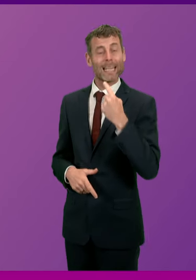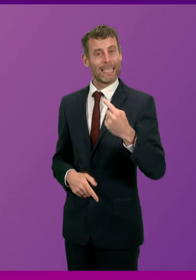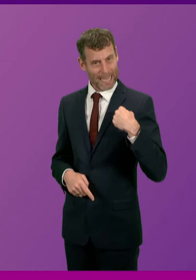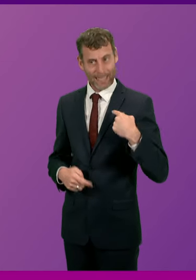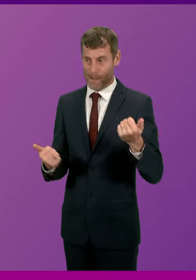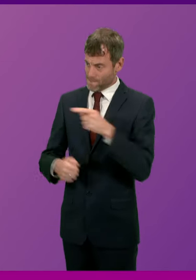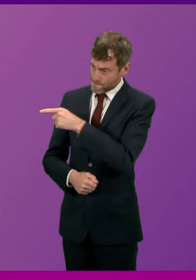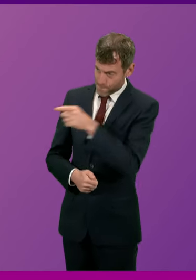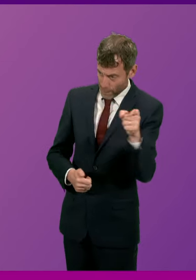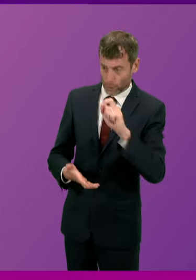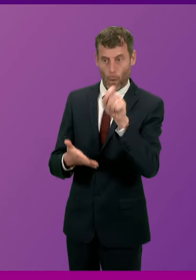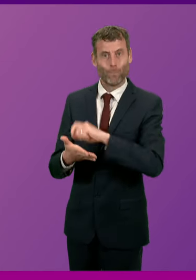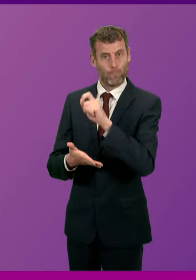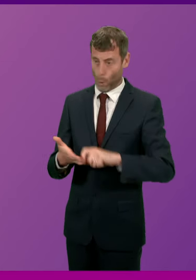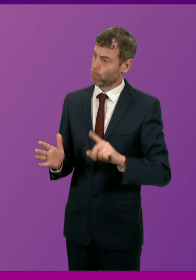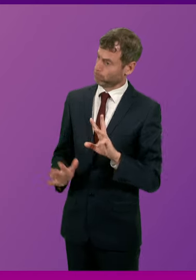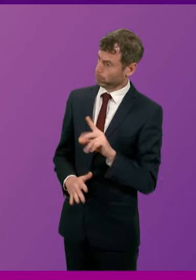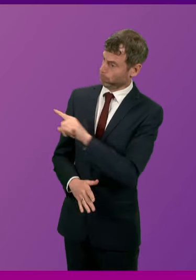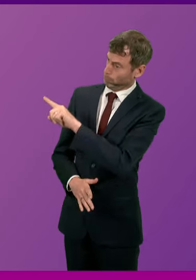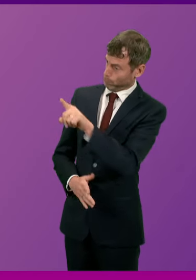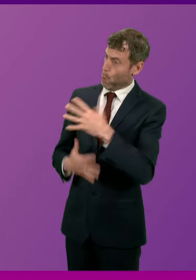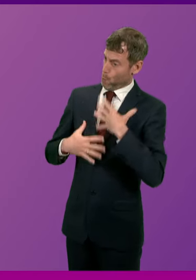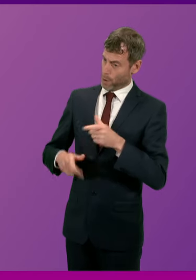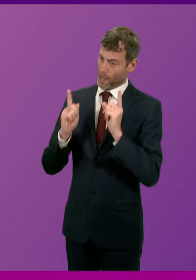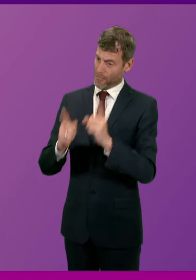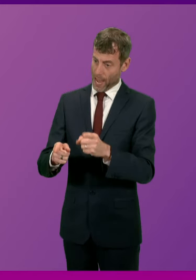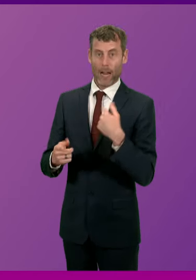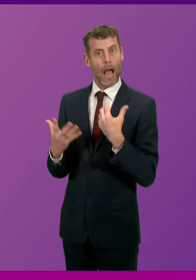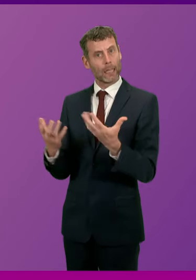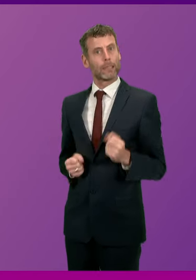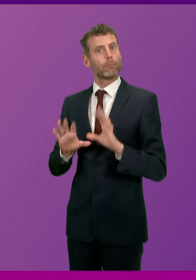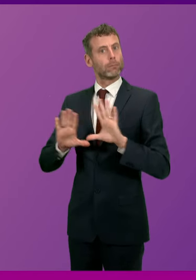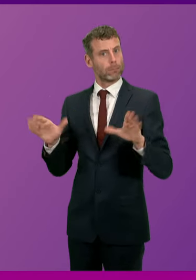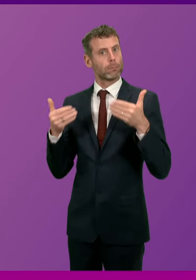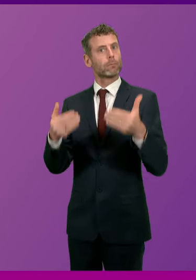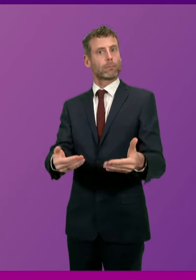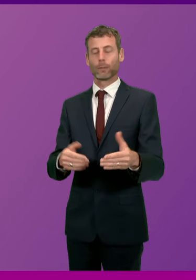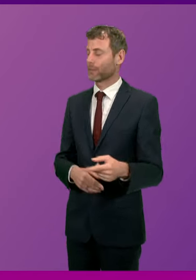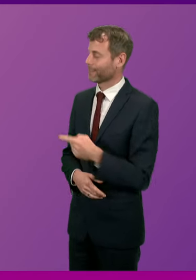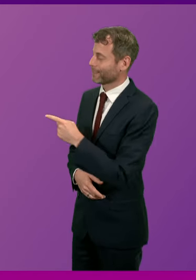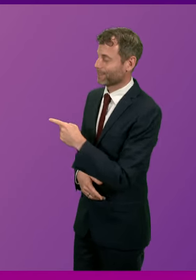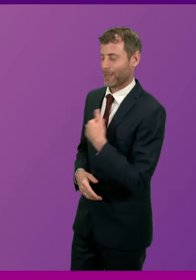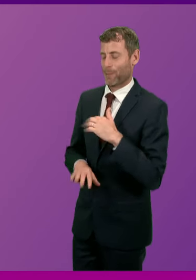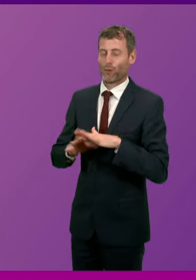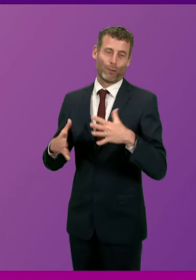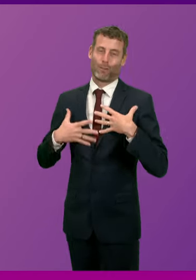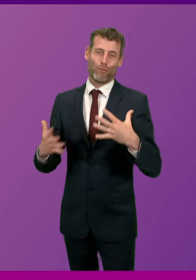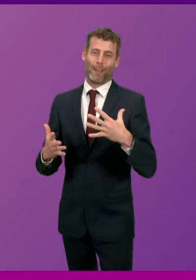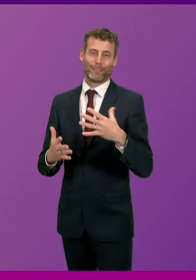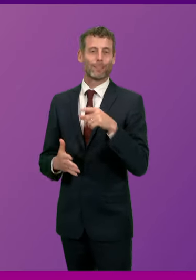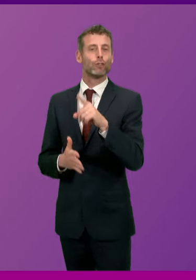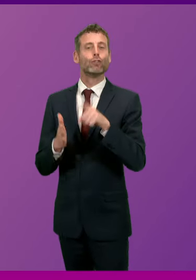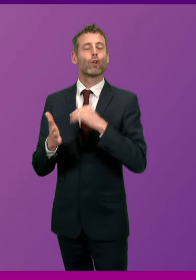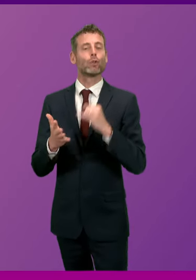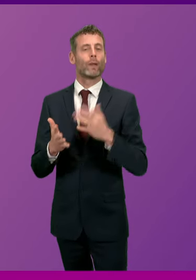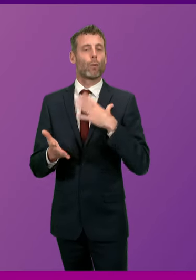accept the conclusions that Parliament arrived at last night. Douglas Ross. I'm not surprised John Swinney wants to move on